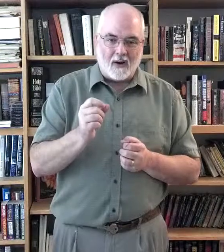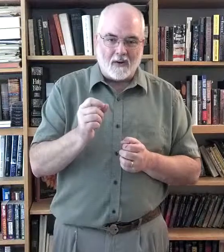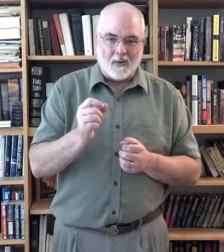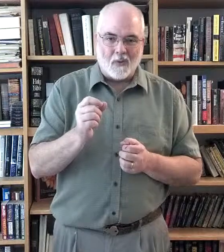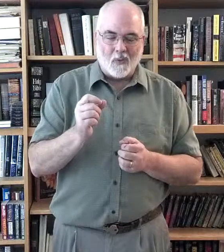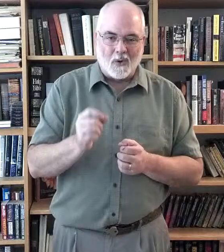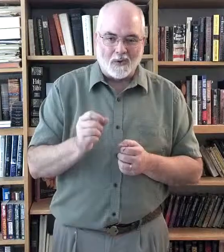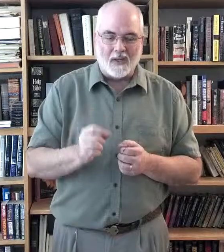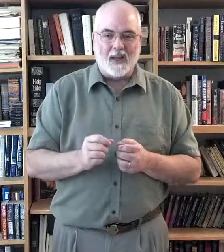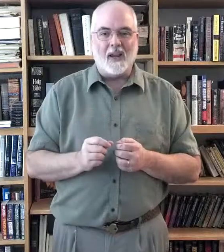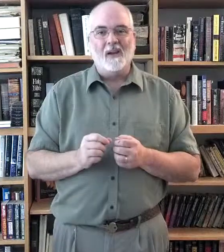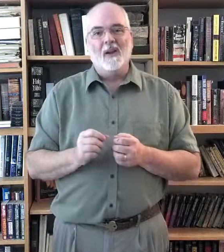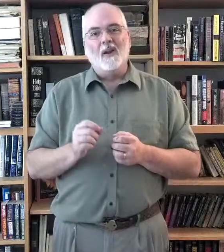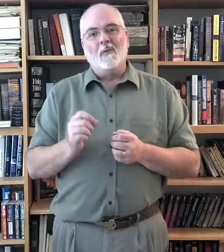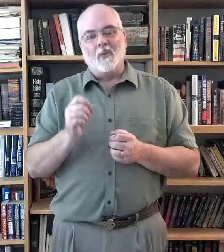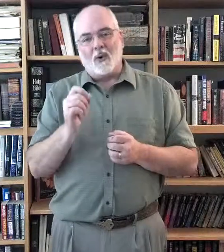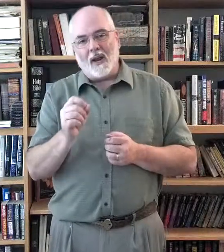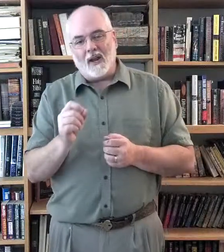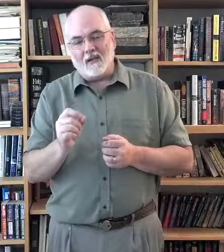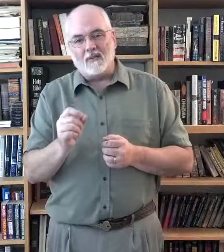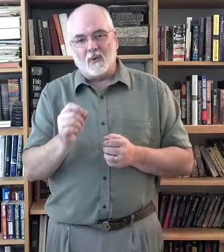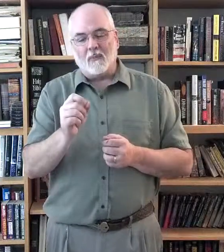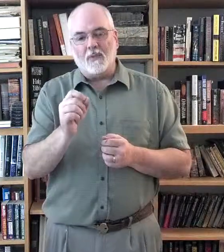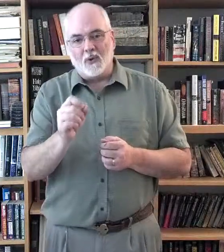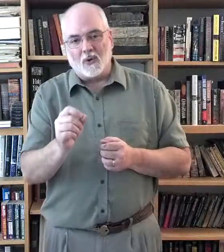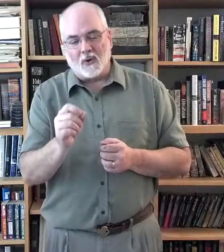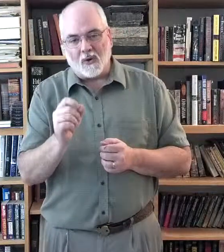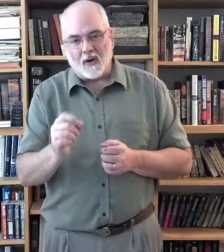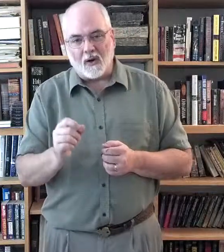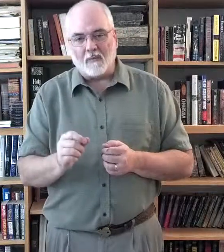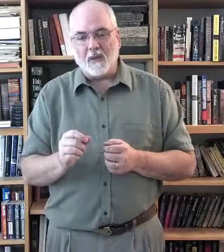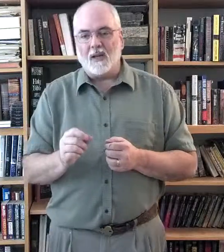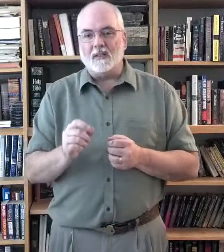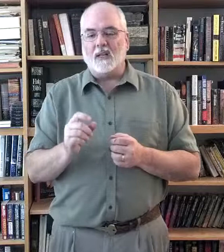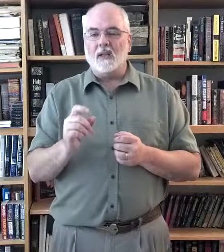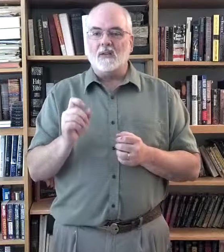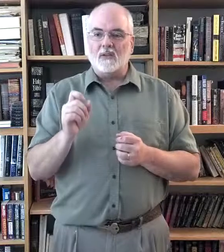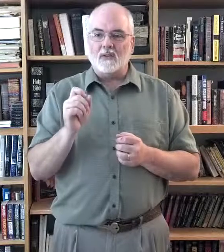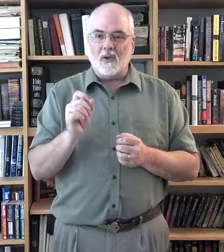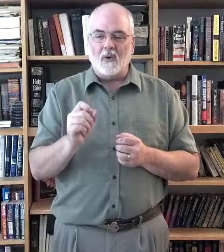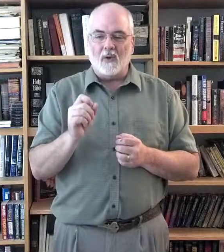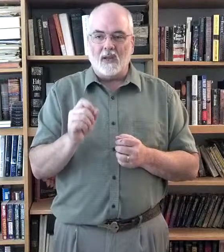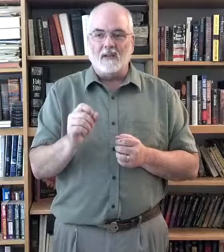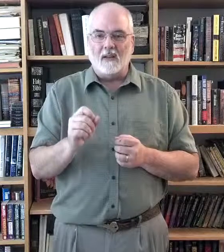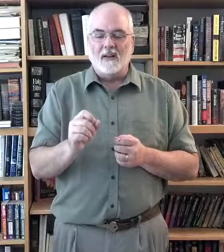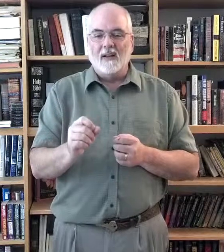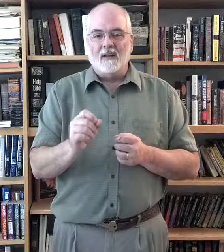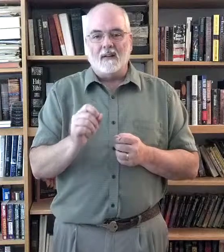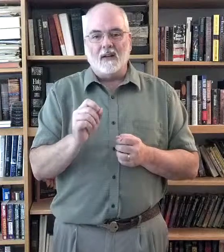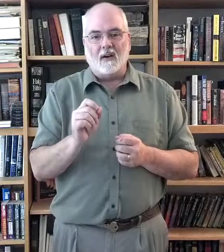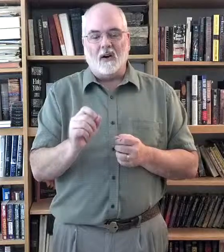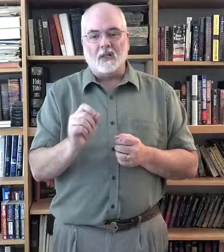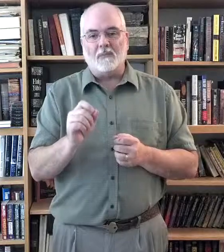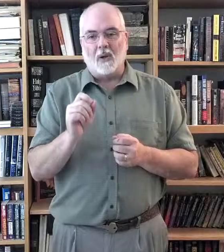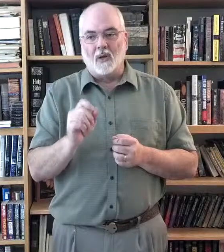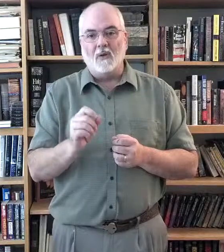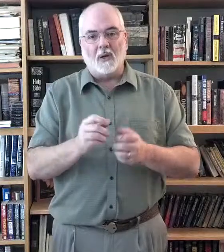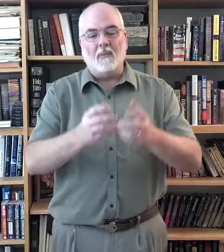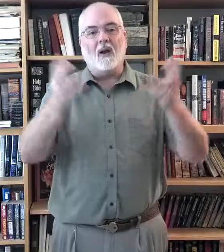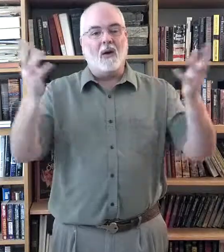world today, praying for a purer heart. Because, it is so easy to get our hearts polluted by all